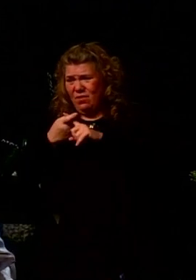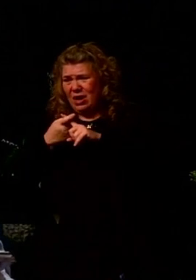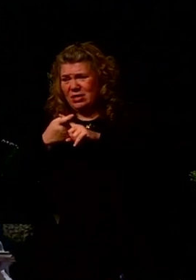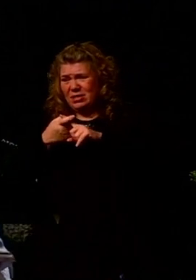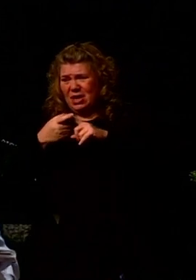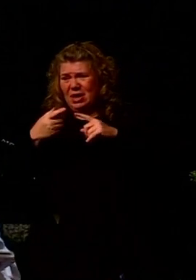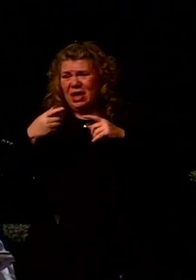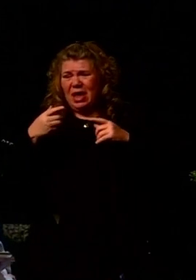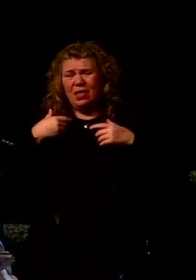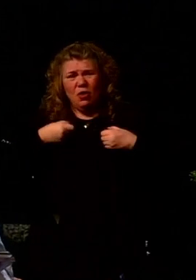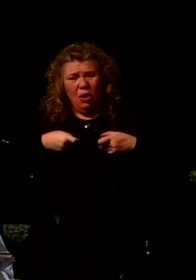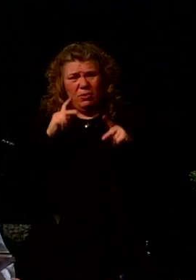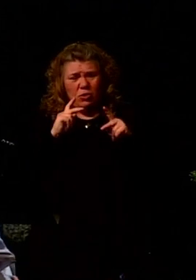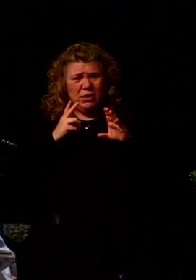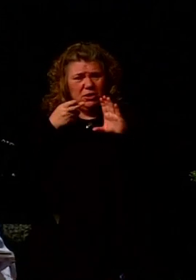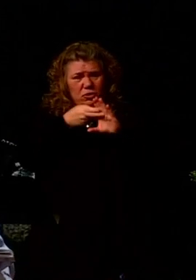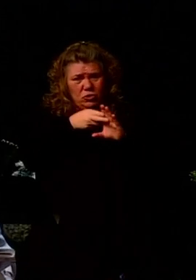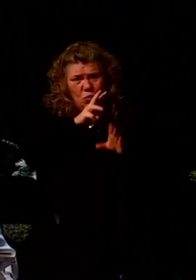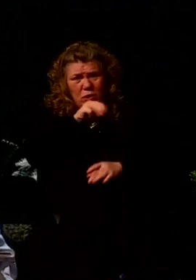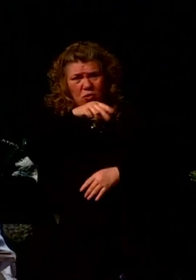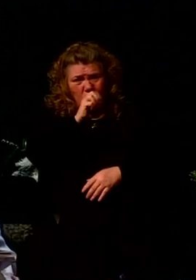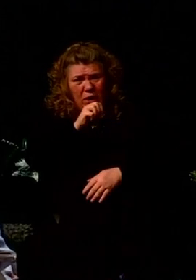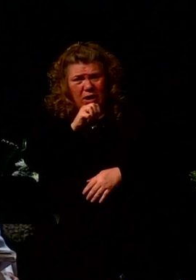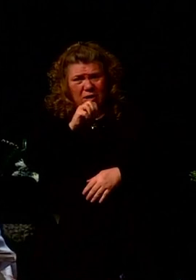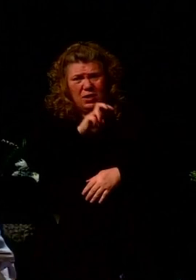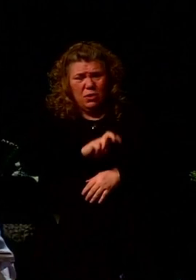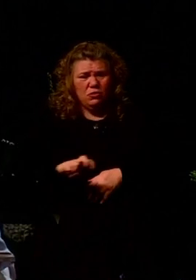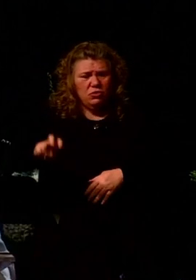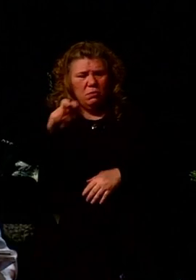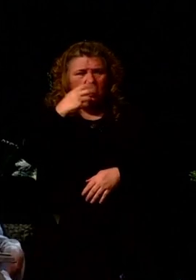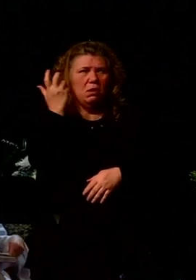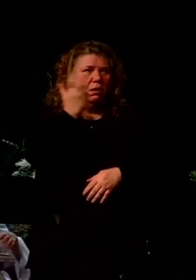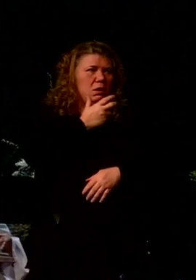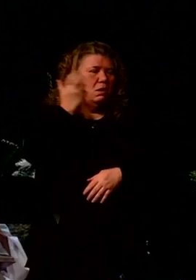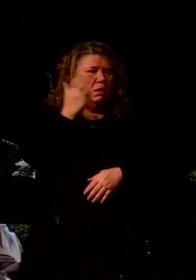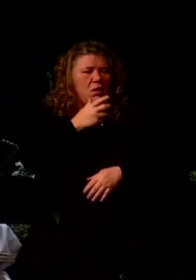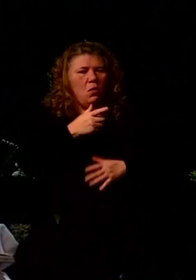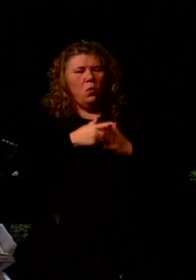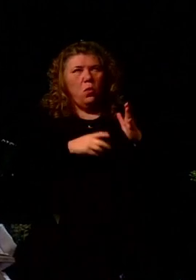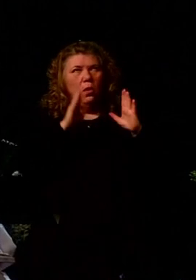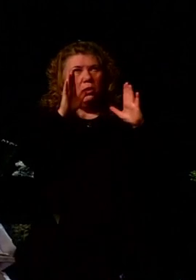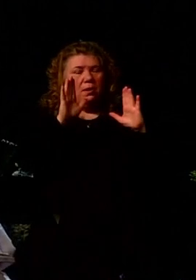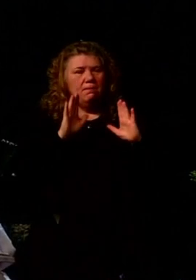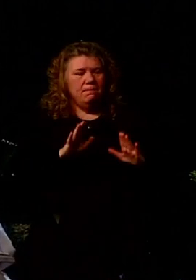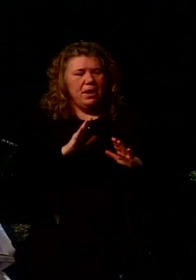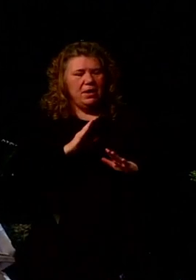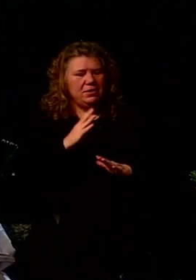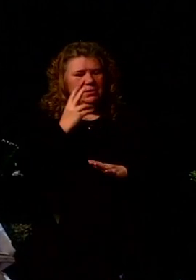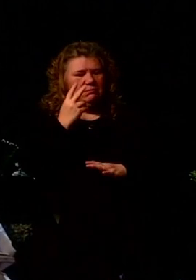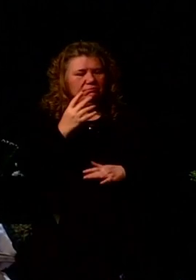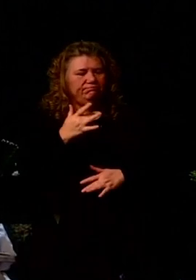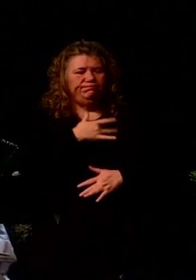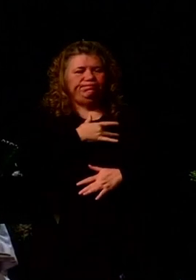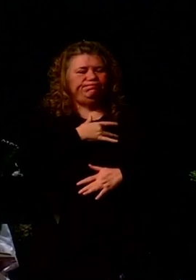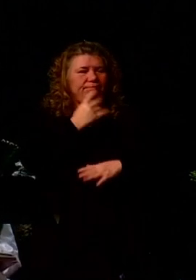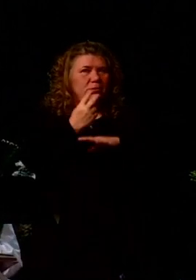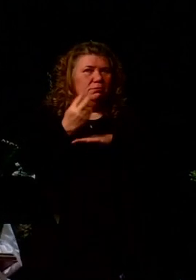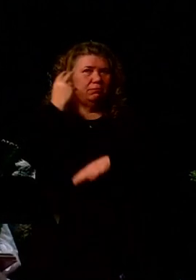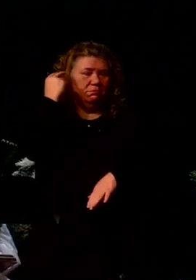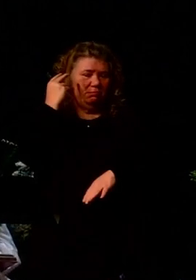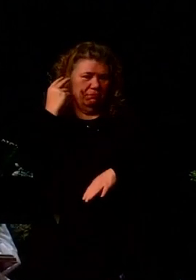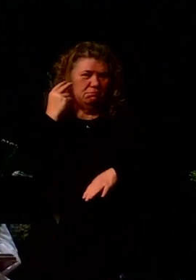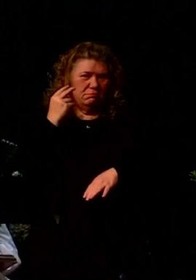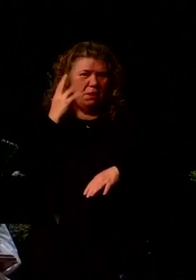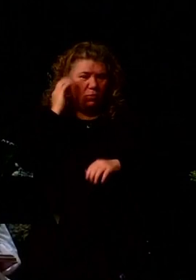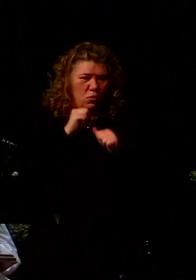to go on many adventures with Wayne. And what a gift those experiences were and will continue to be for all of us.